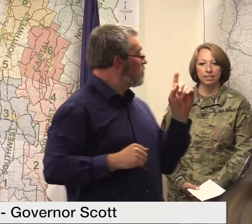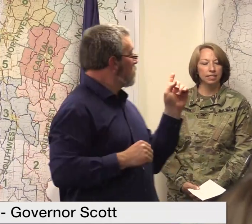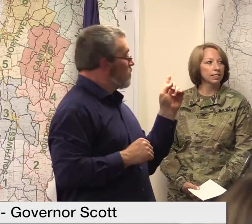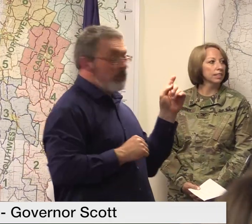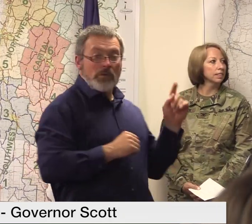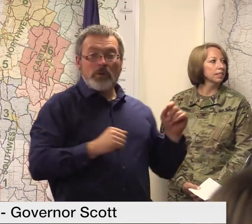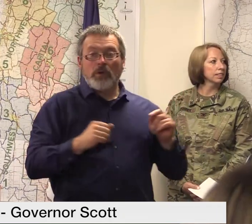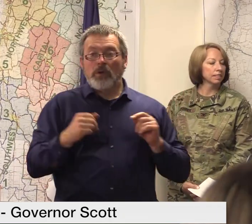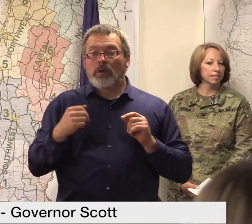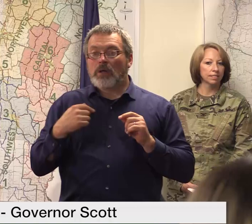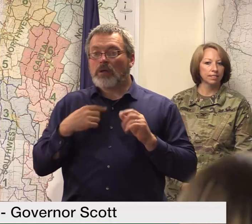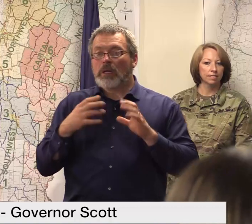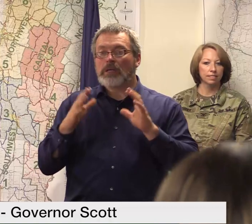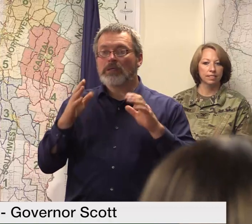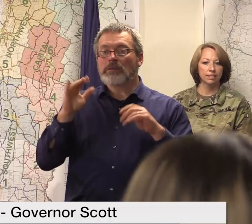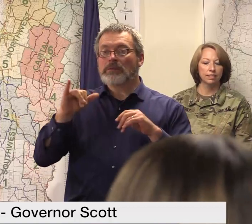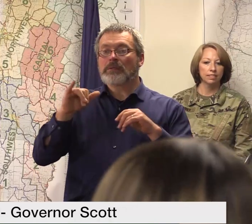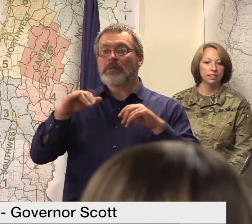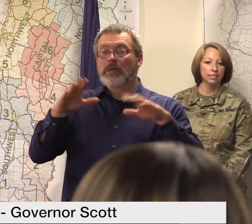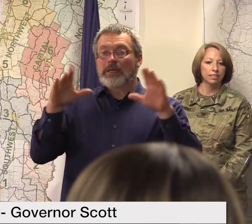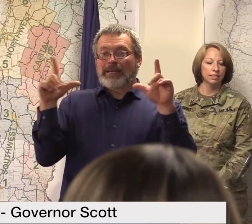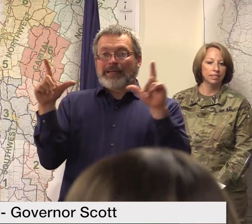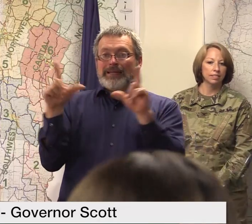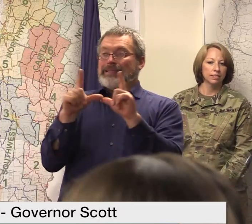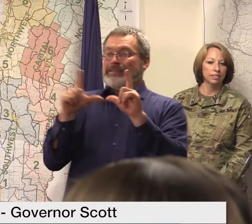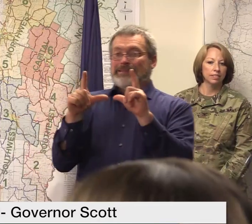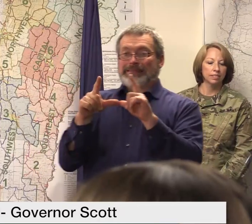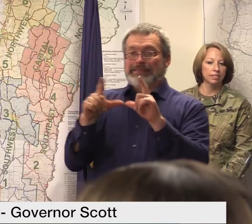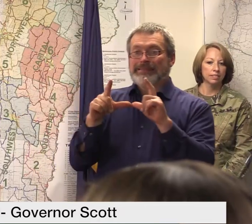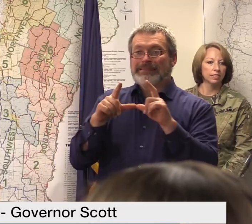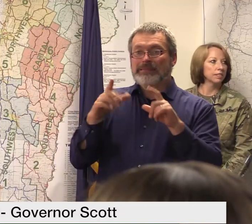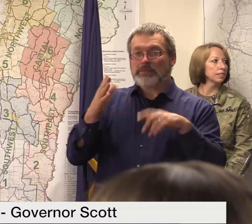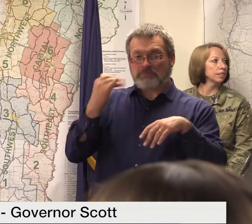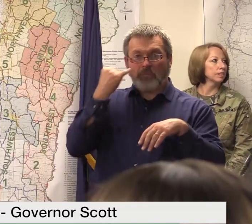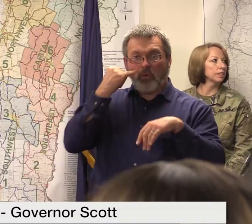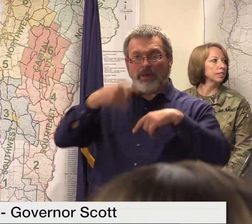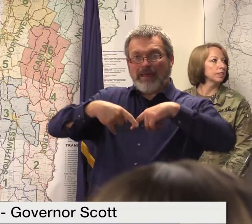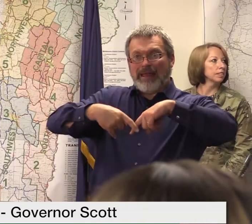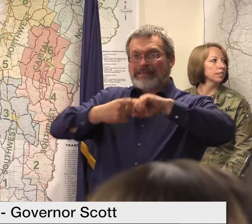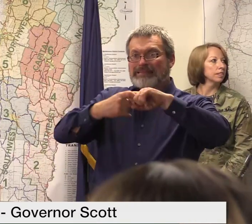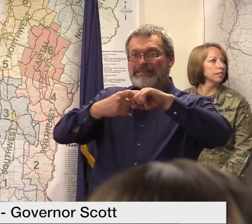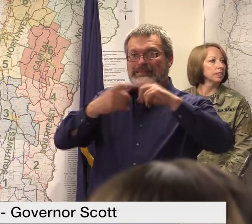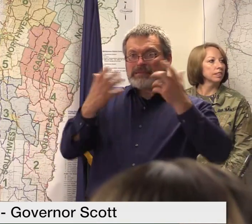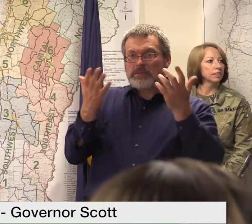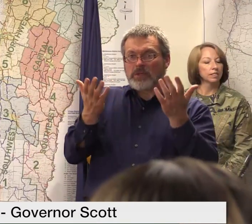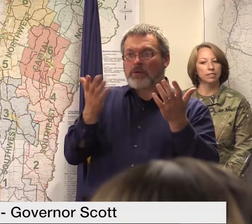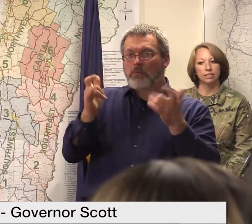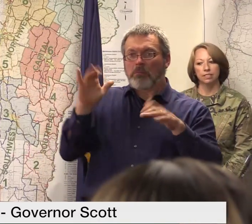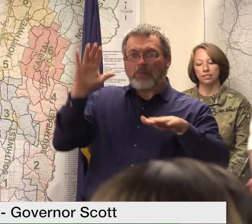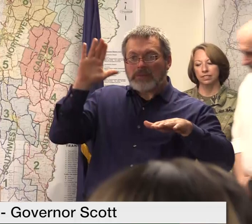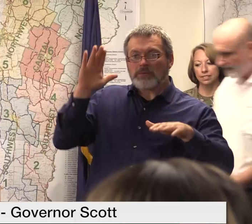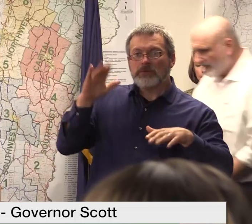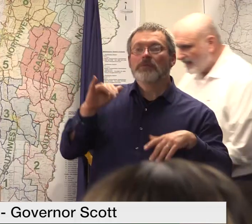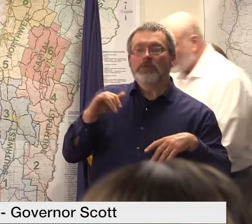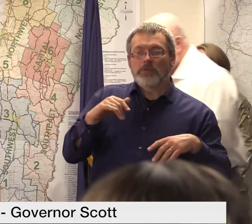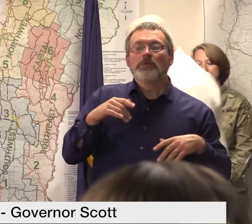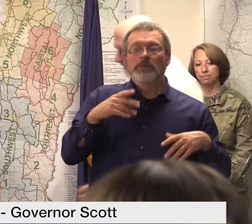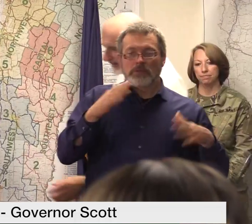happening correct correct yes what if someone can't get to get to their hearing